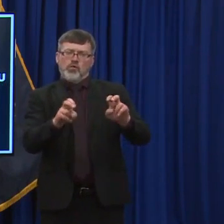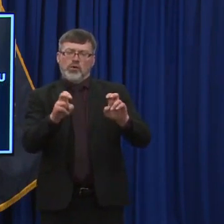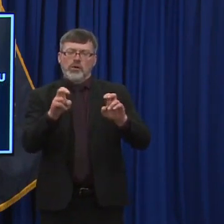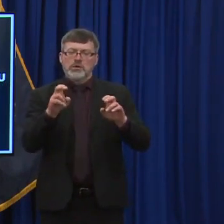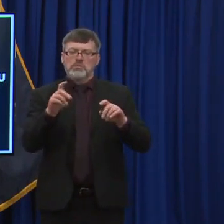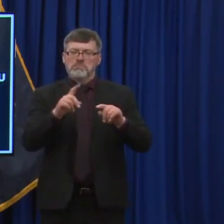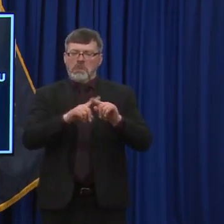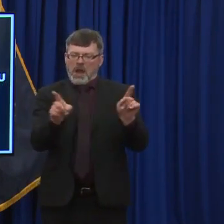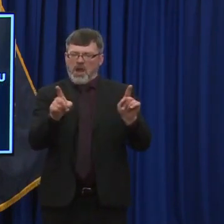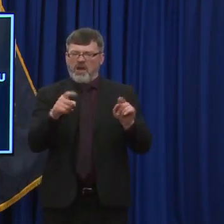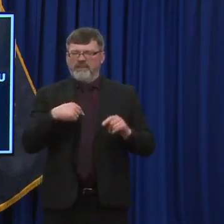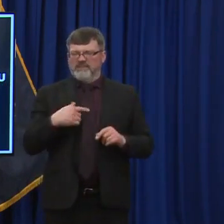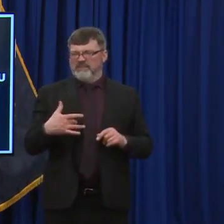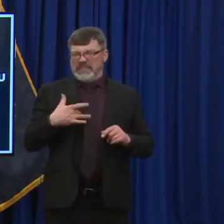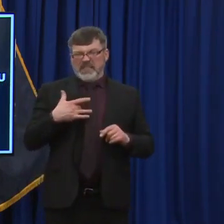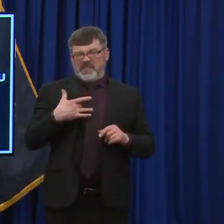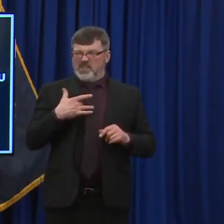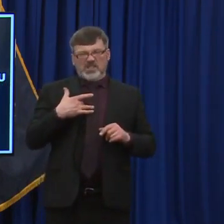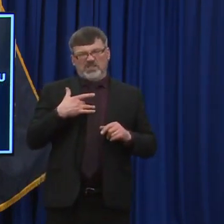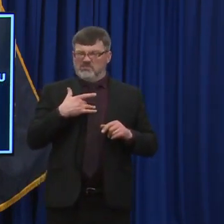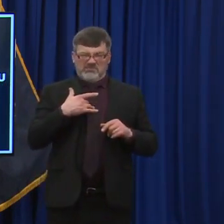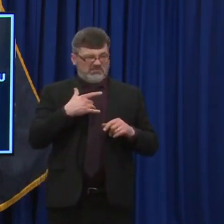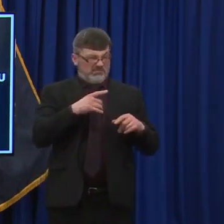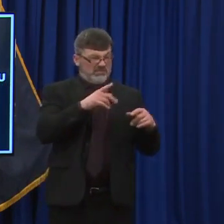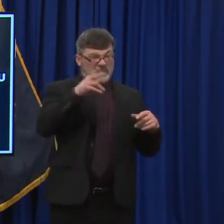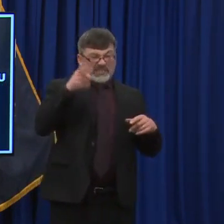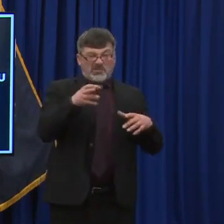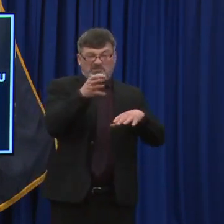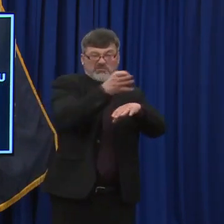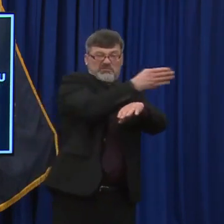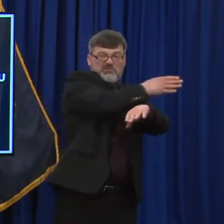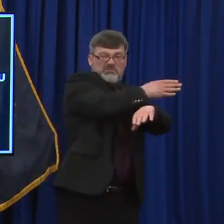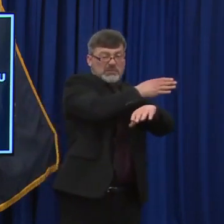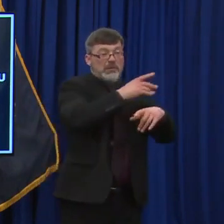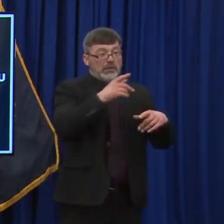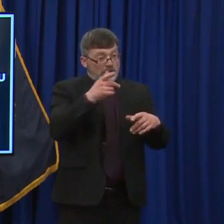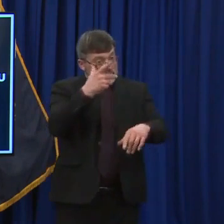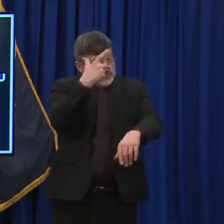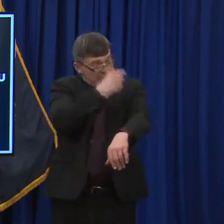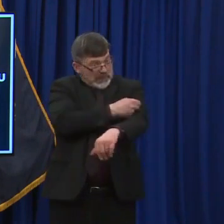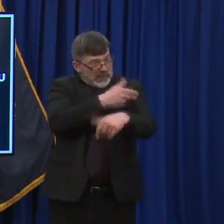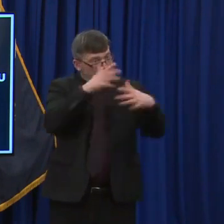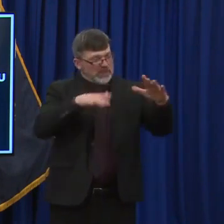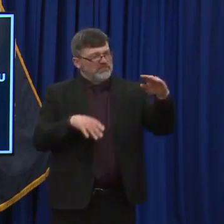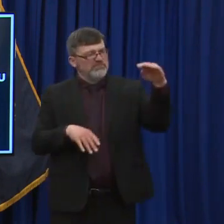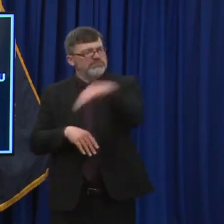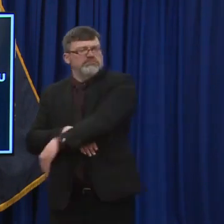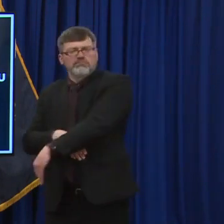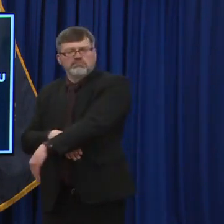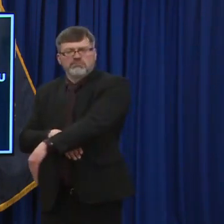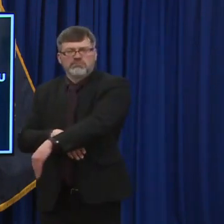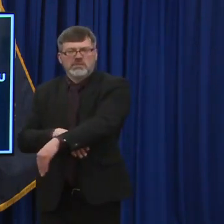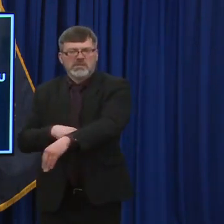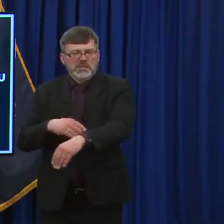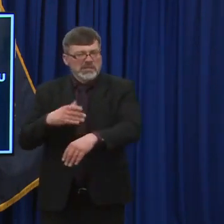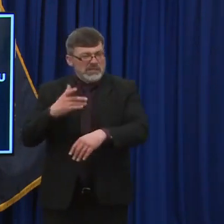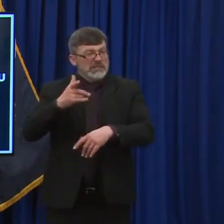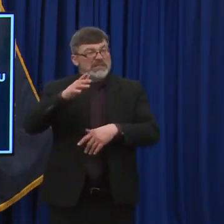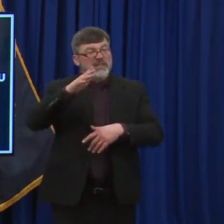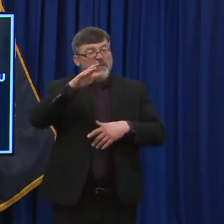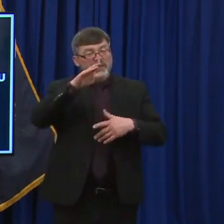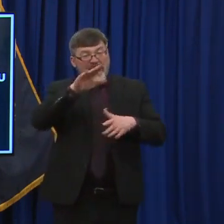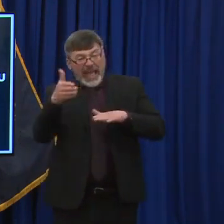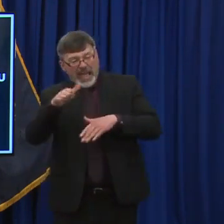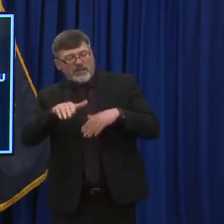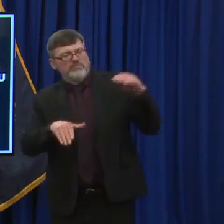that, uh, you know, the, uh, it's working. We're seeing the reduction of the hospitalizations and fatalities, as Dr. Chan mentioned, specifically in